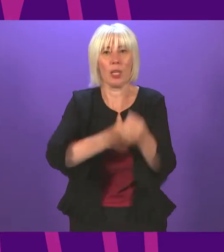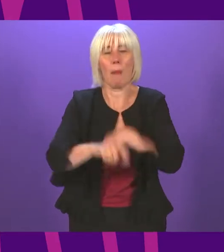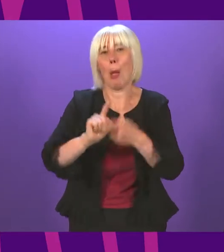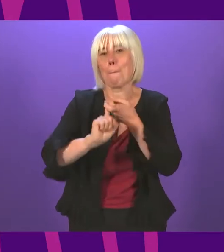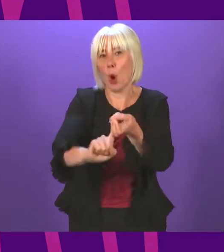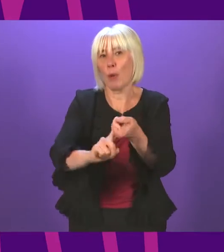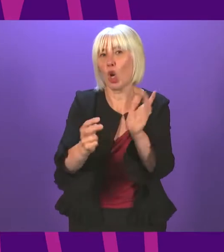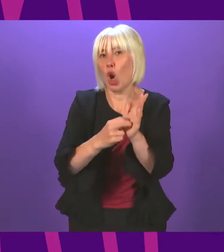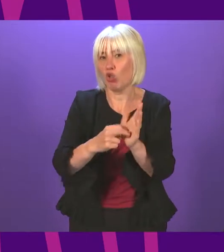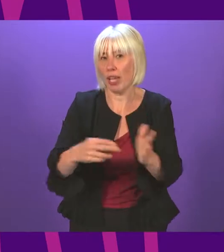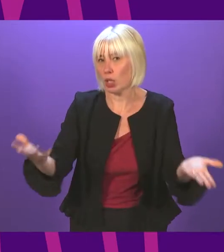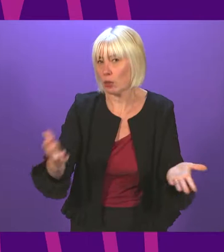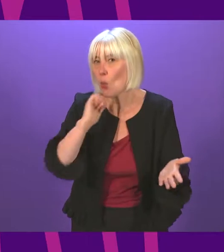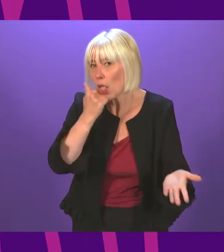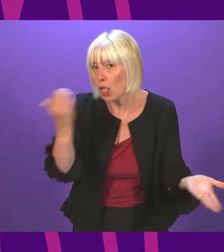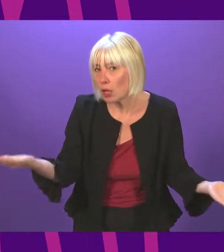contracts